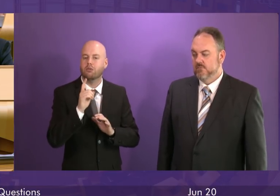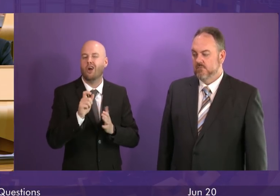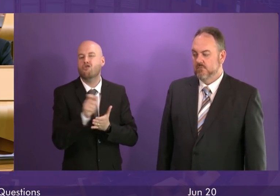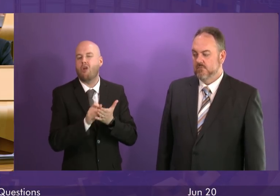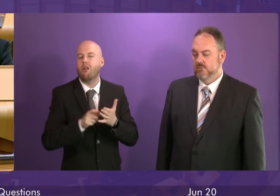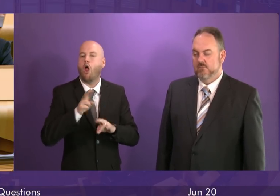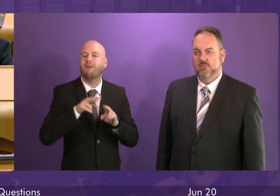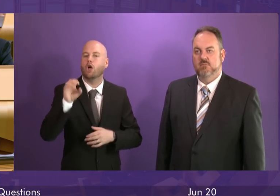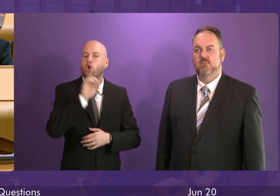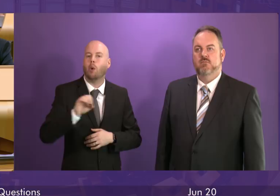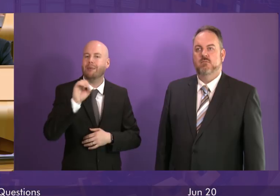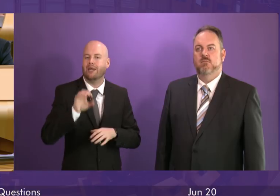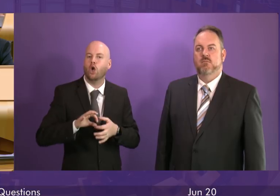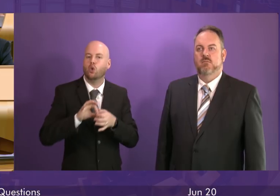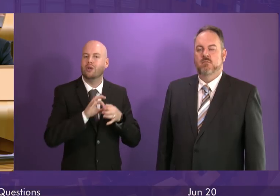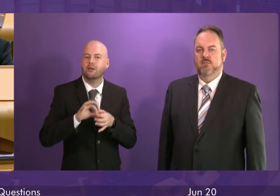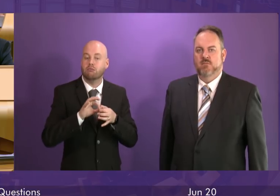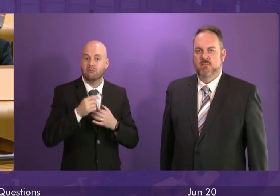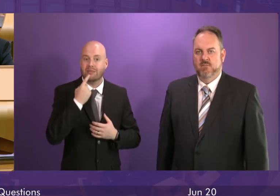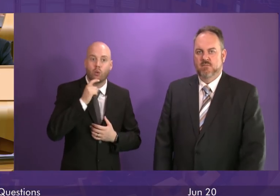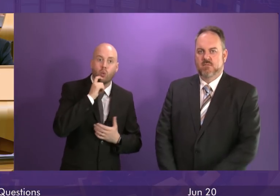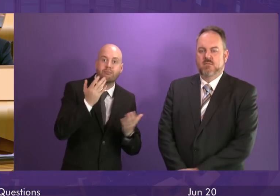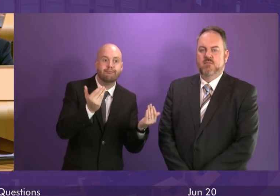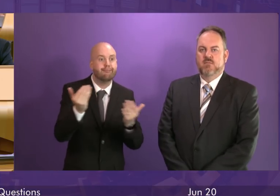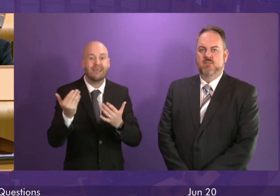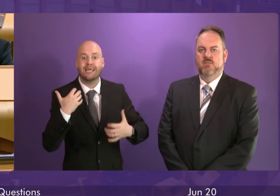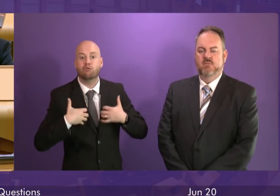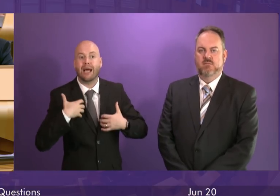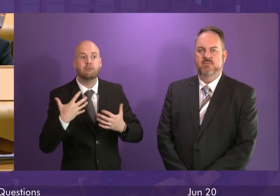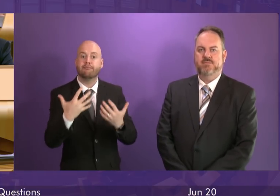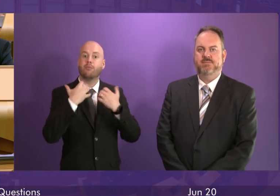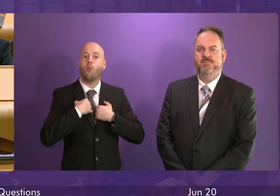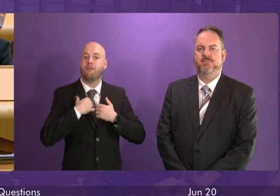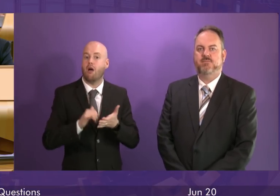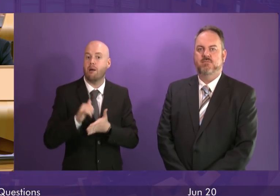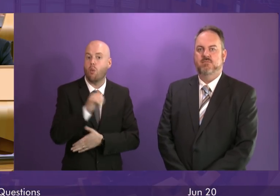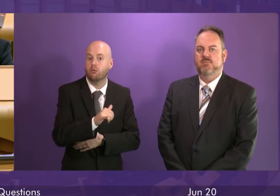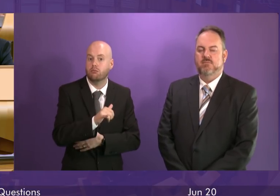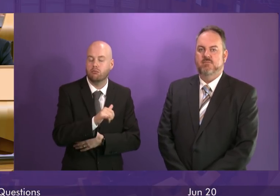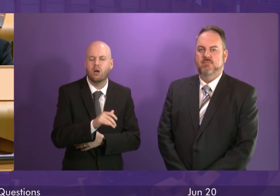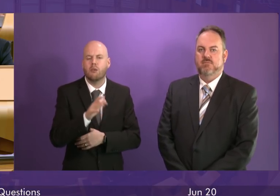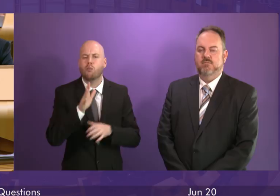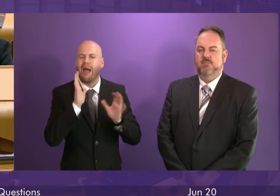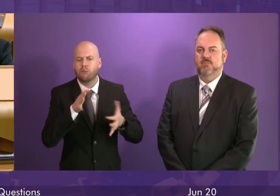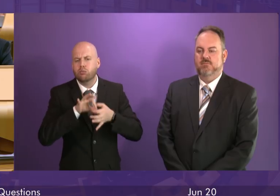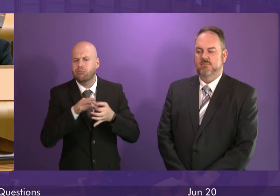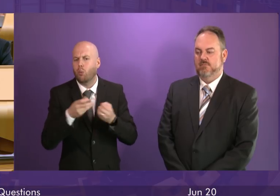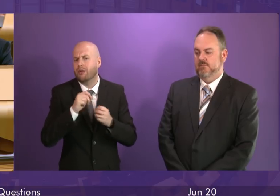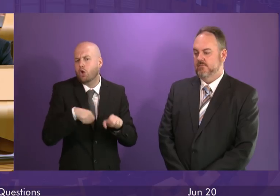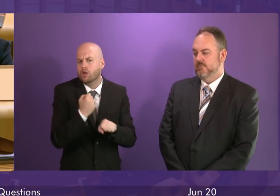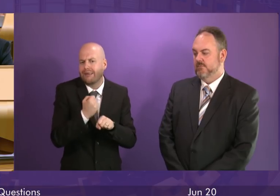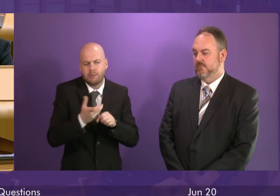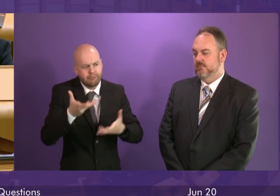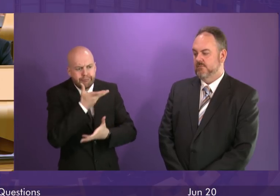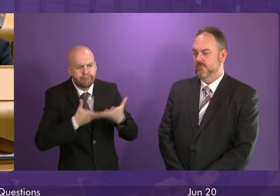expressions of interest. Any proposals submitted of course would be considered carefully before any decision was taken to diverse our